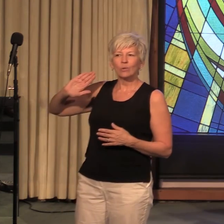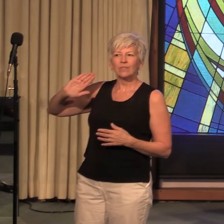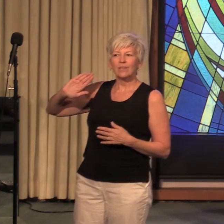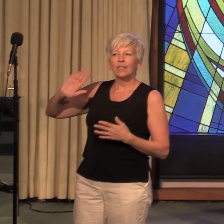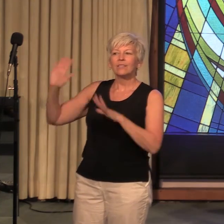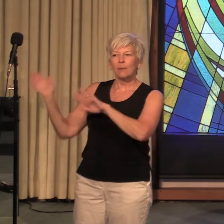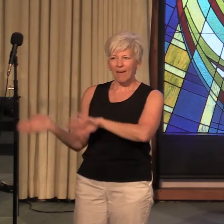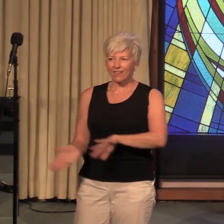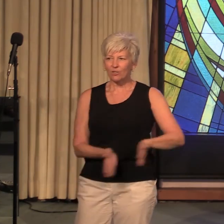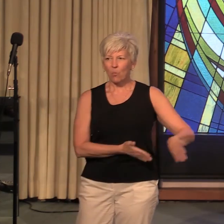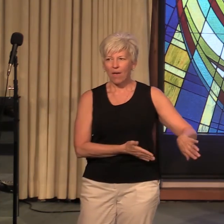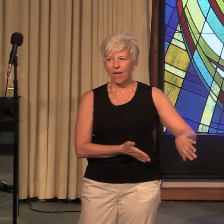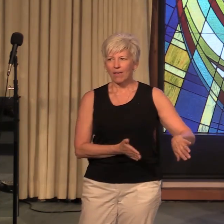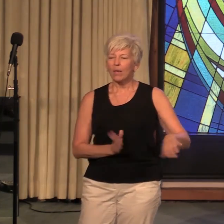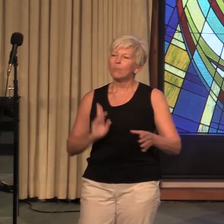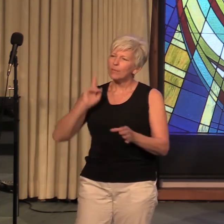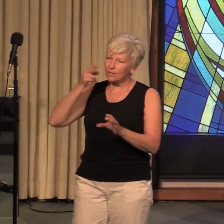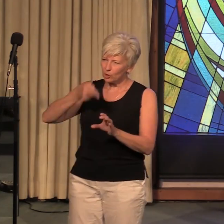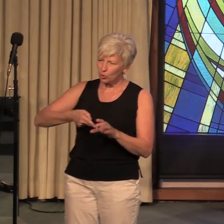please join me in prayer